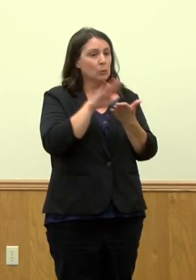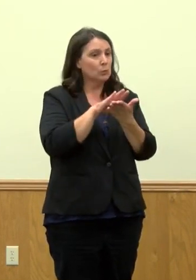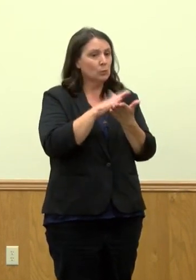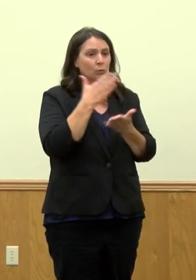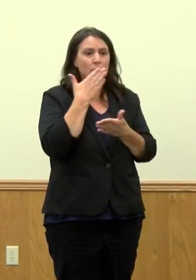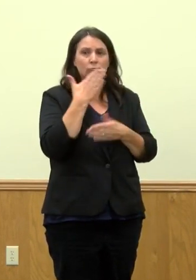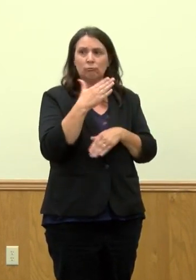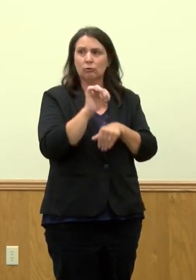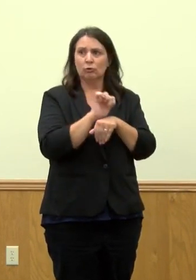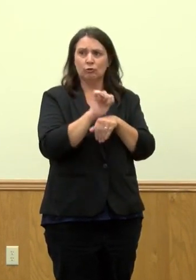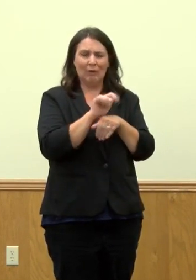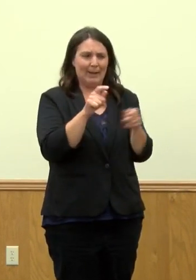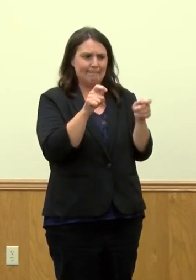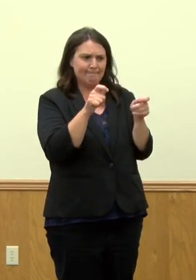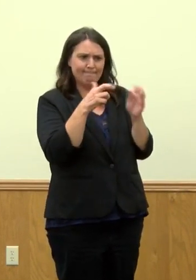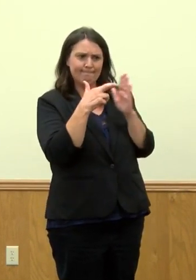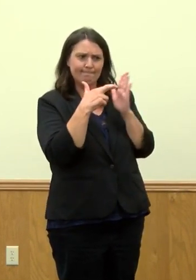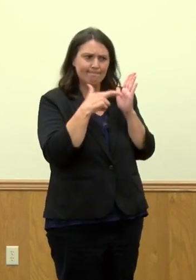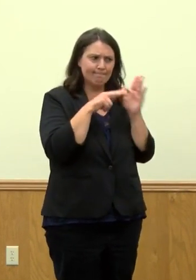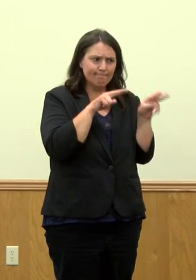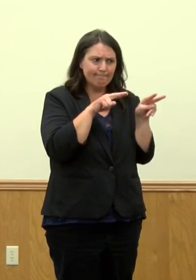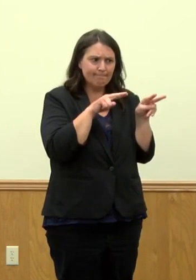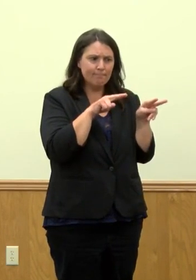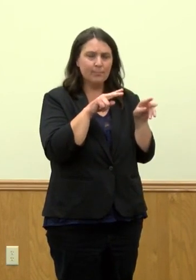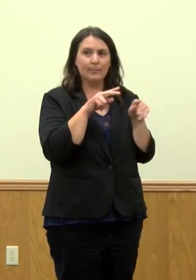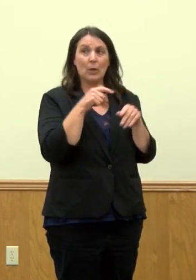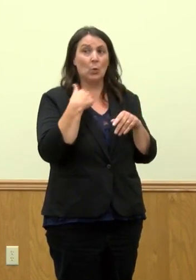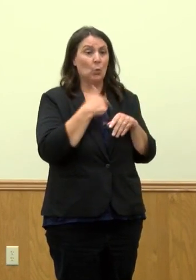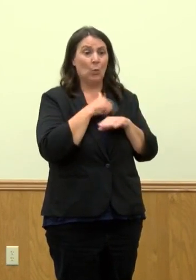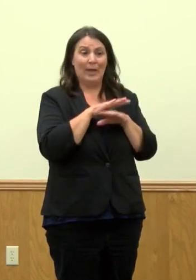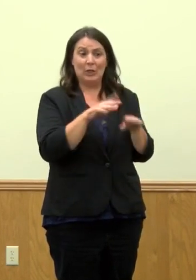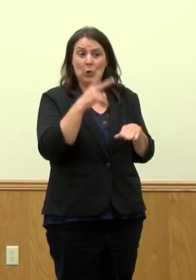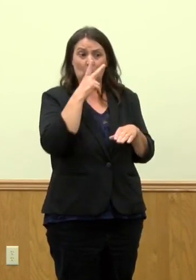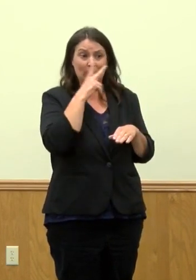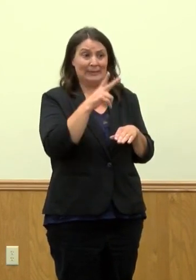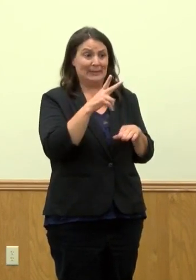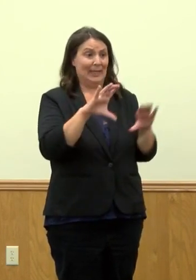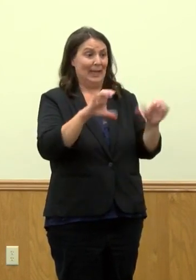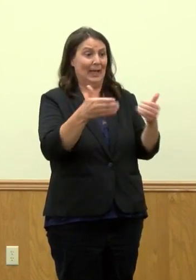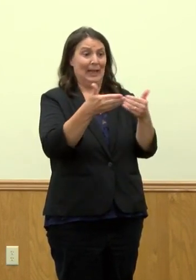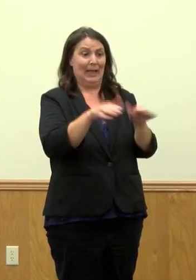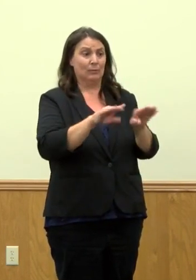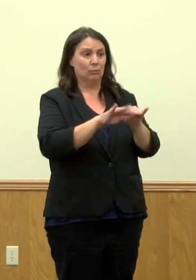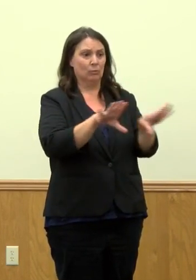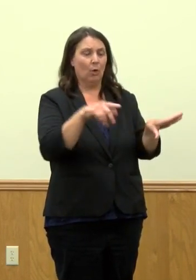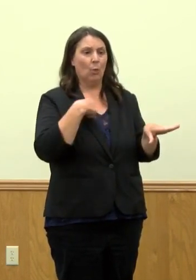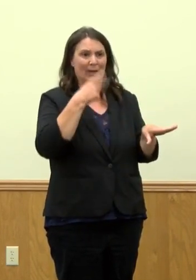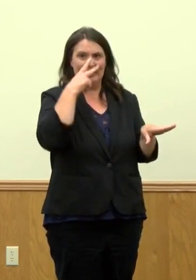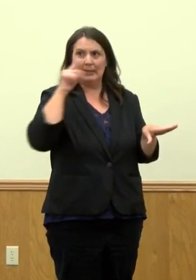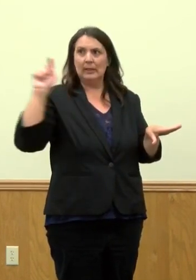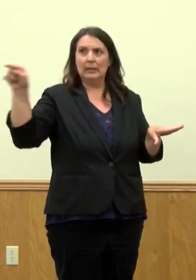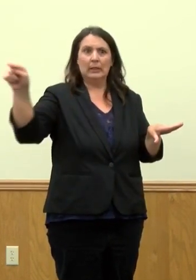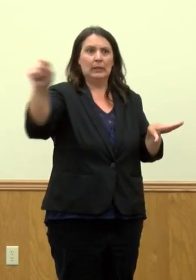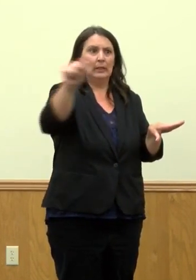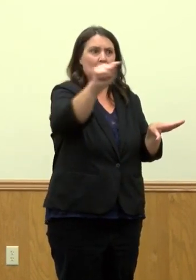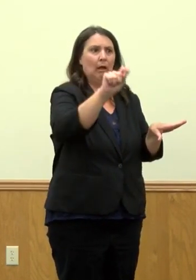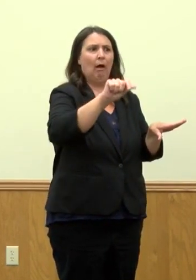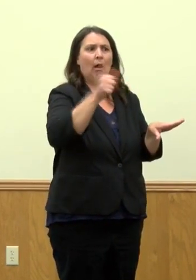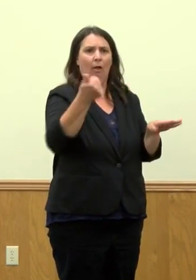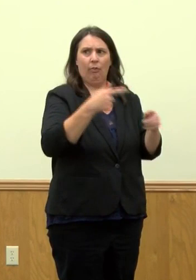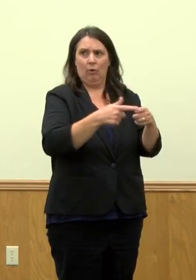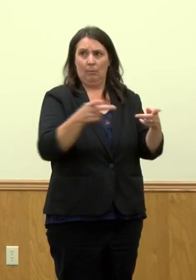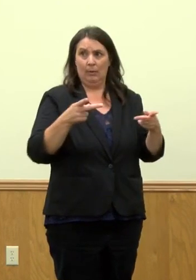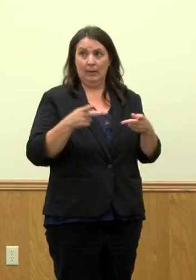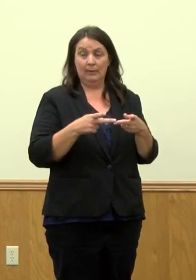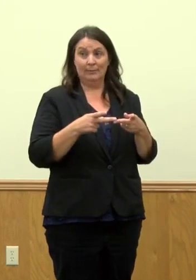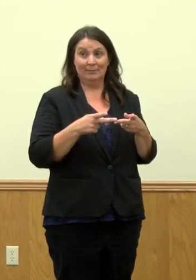and we're seeing the impacts where we're not seeing spread in the classroom setting. We're seeing it everywhere. And I think the doctor mentioned it perfectly, which is